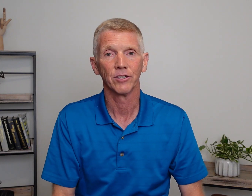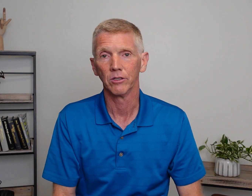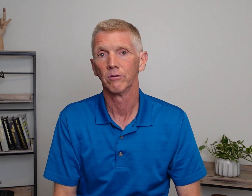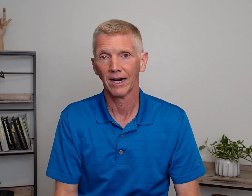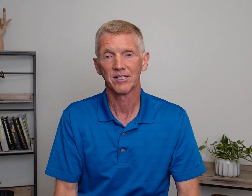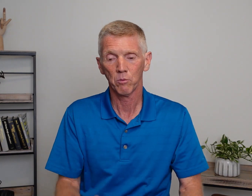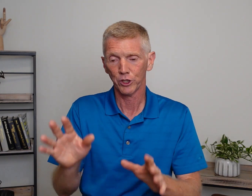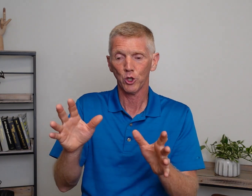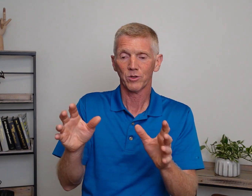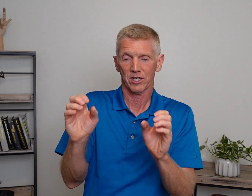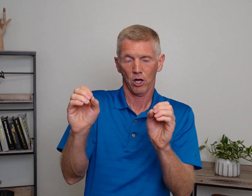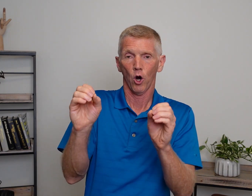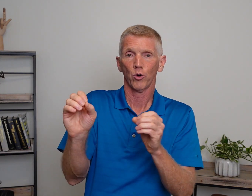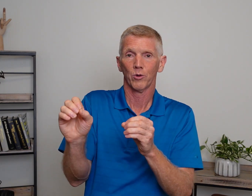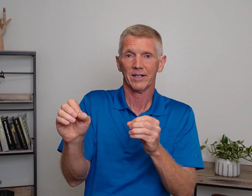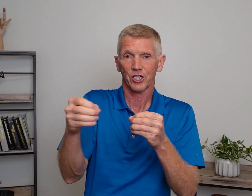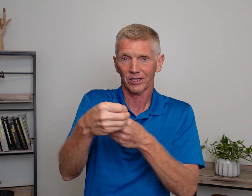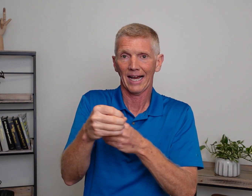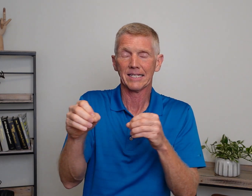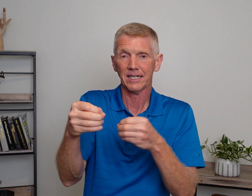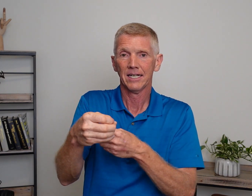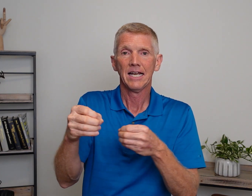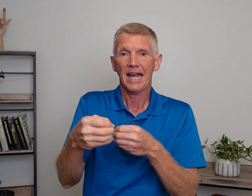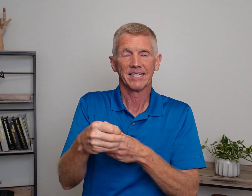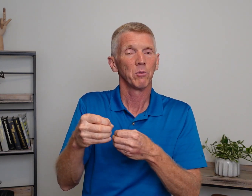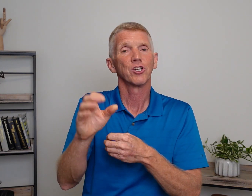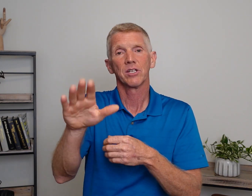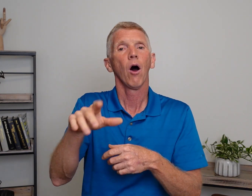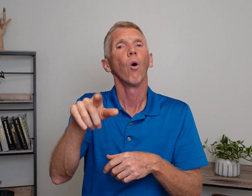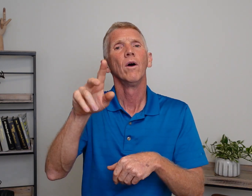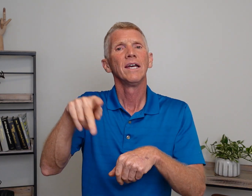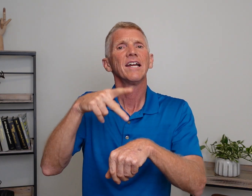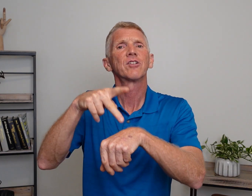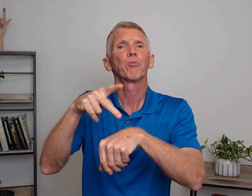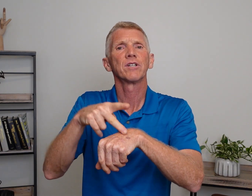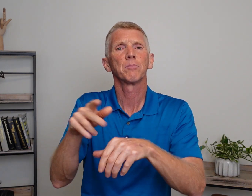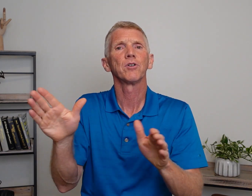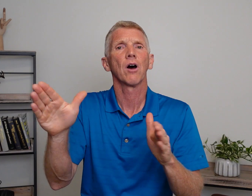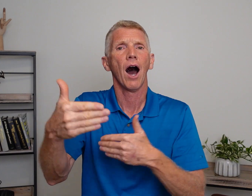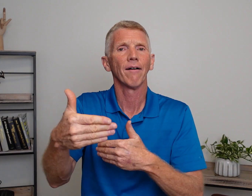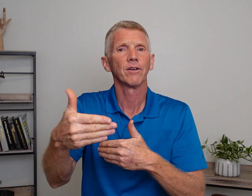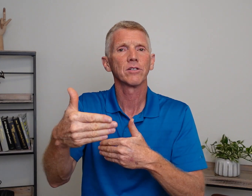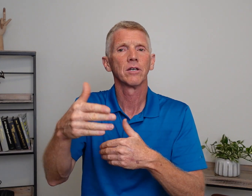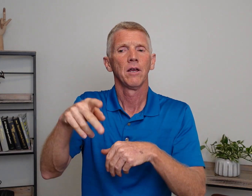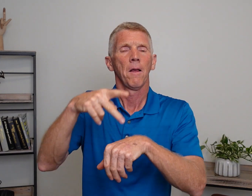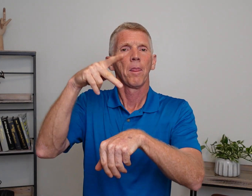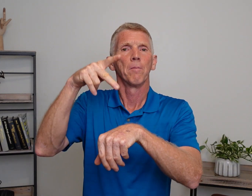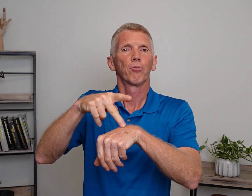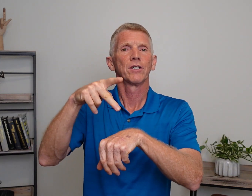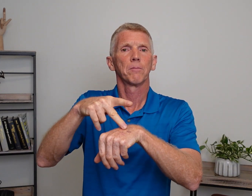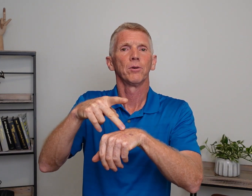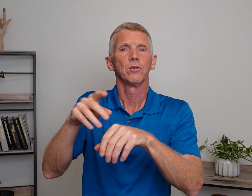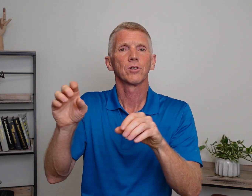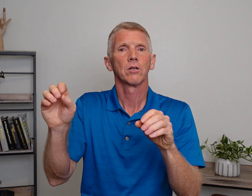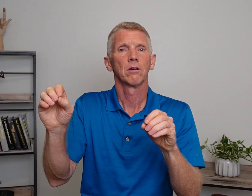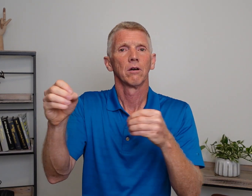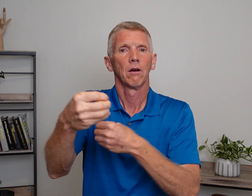to. All right? Some will use this O to initialize it. And some will just say, oh, it's the principal's office. The principal's